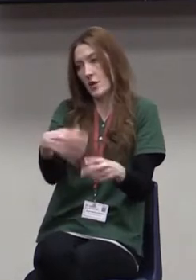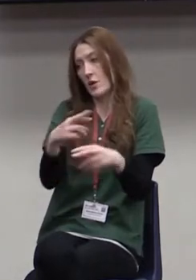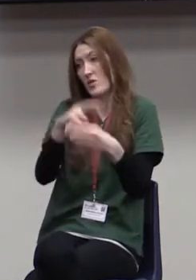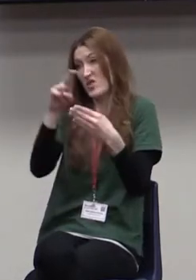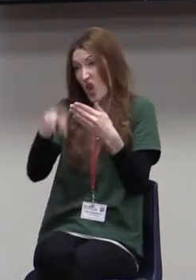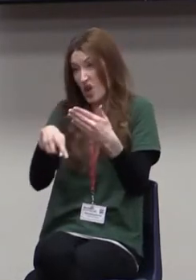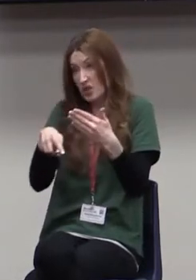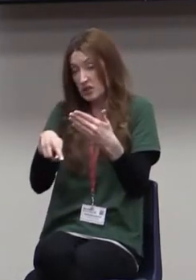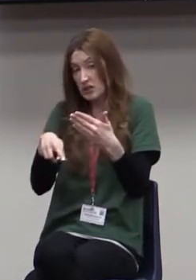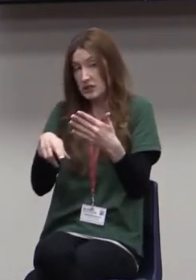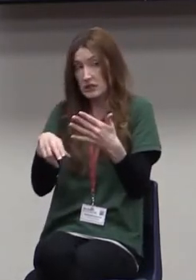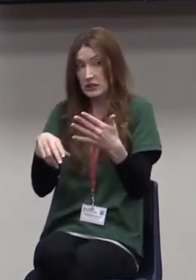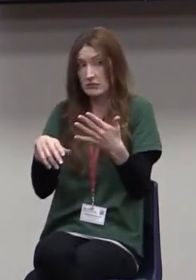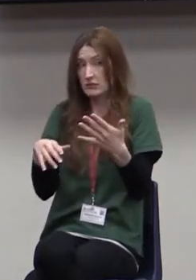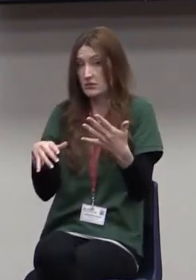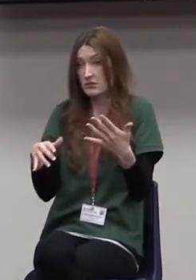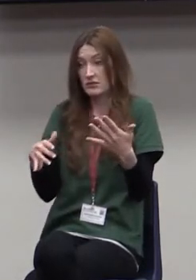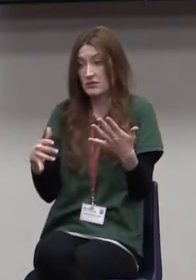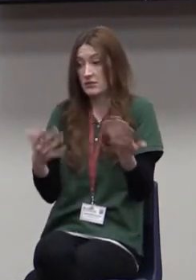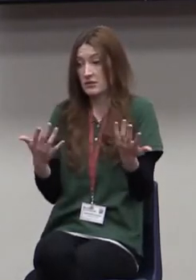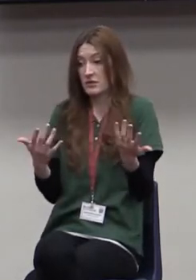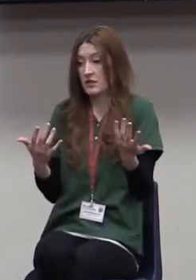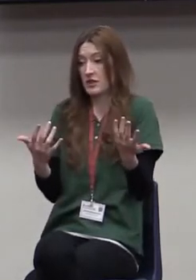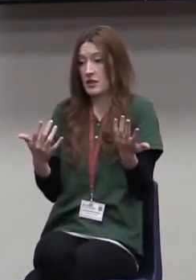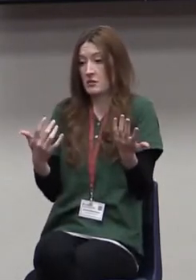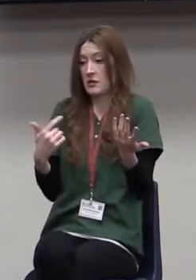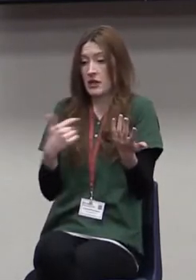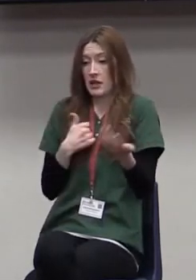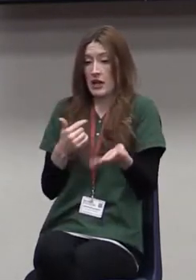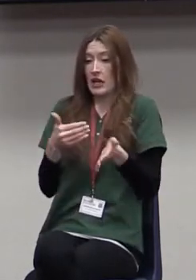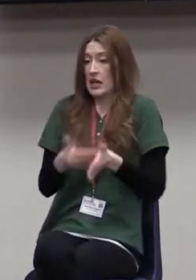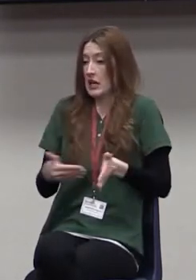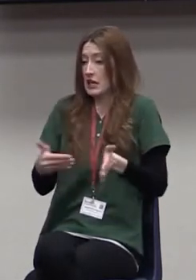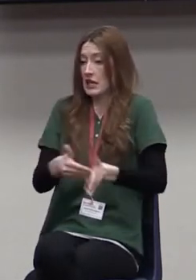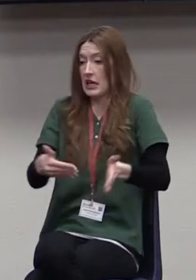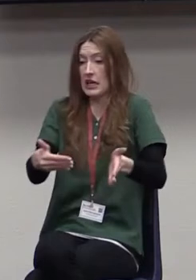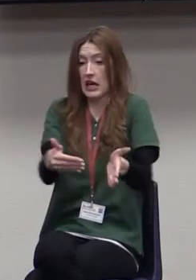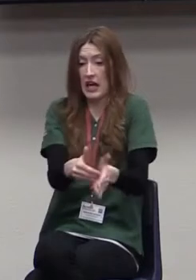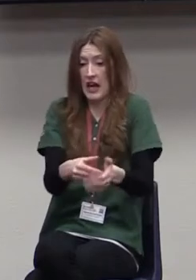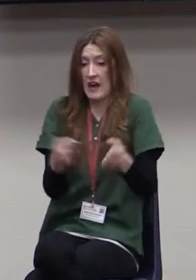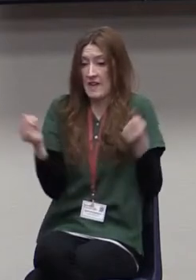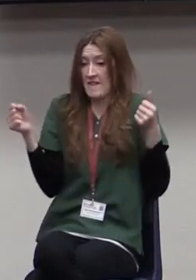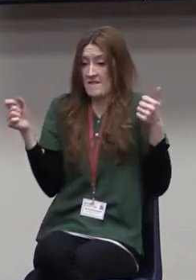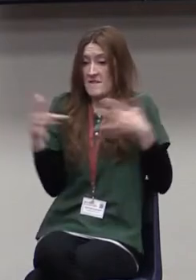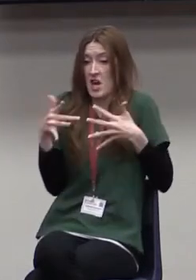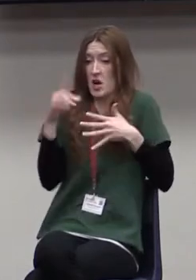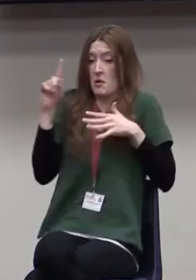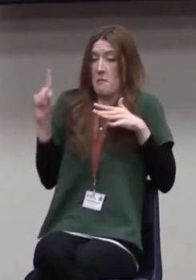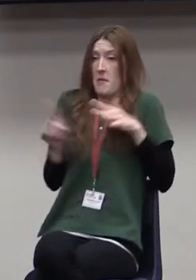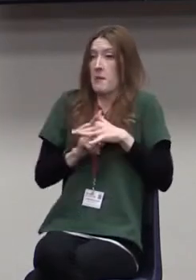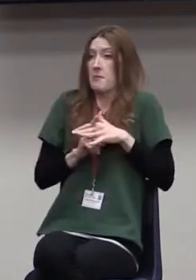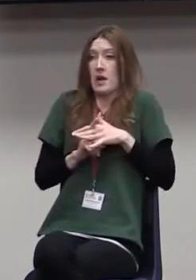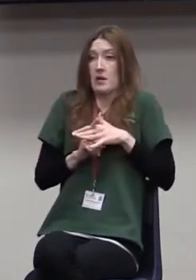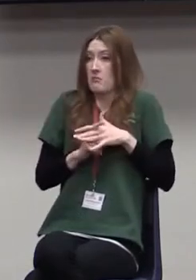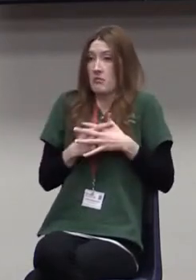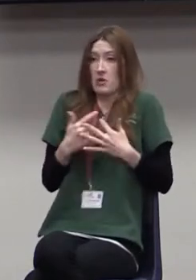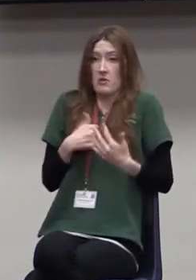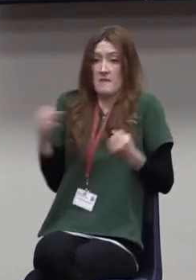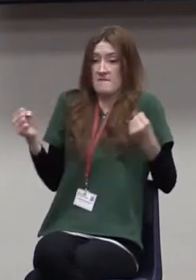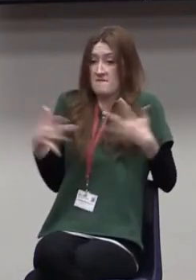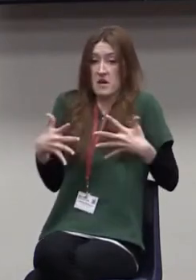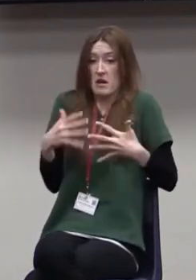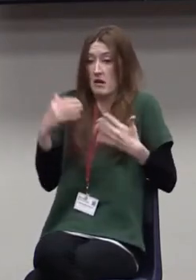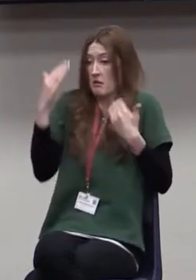it keeps bringing about this level of fear that creates the unknown for us. We're